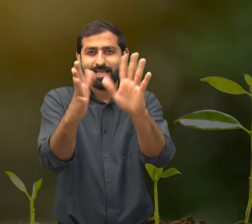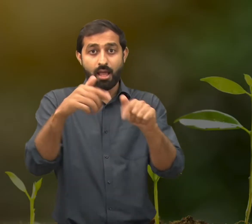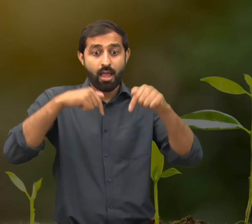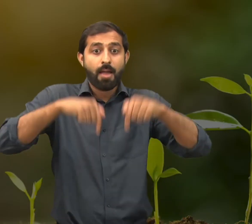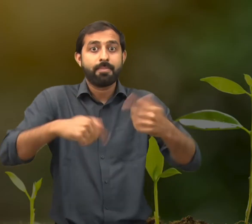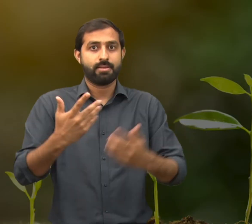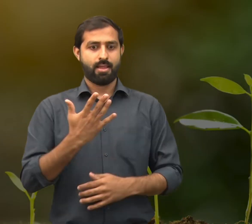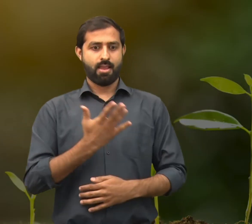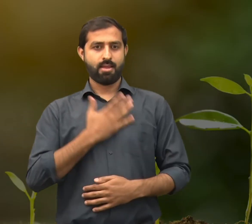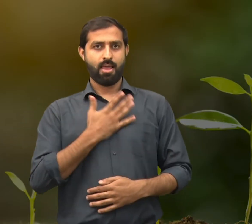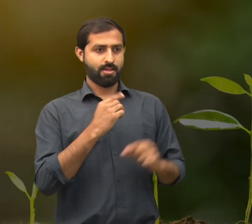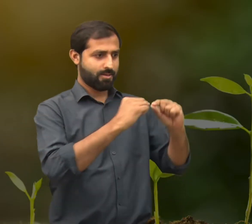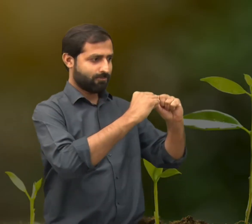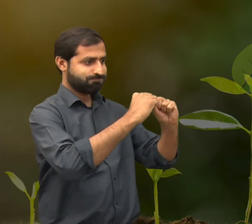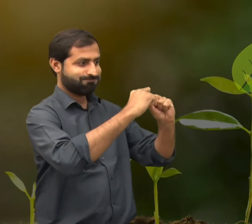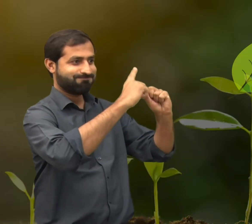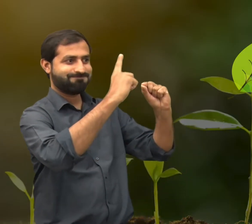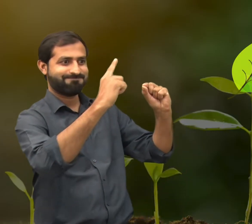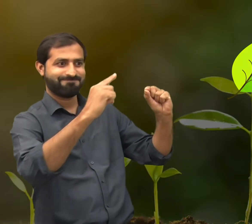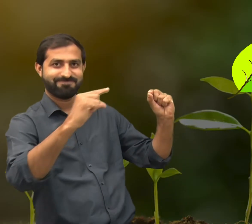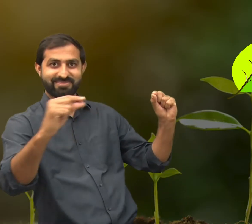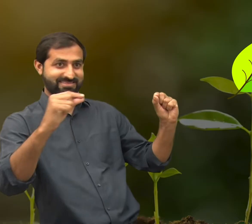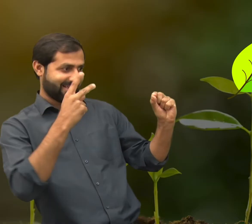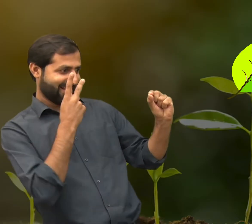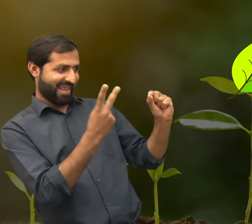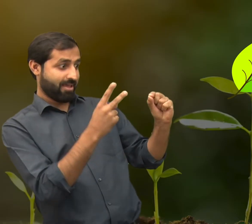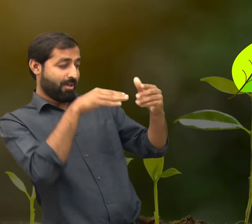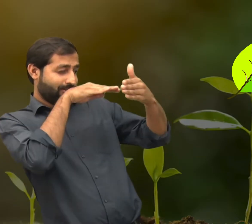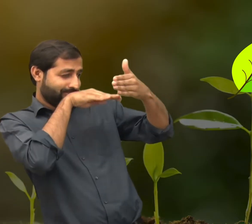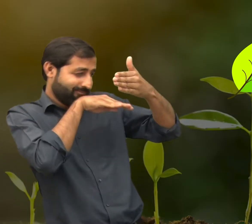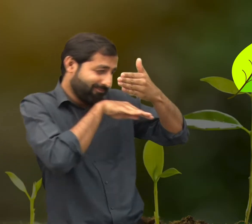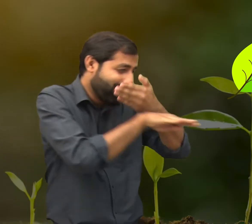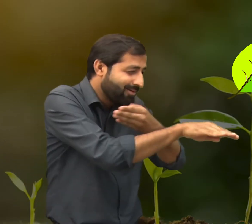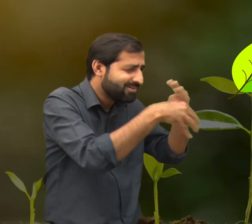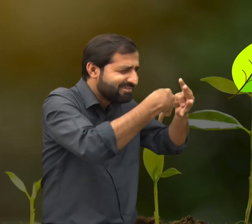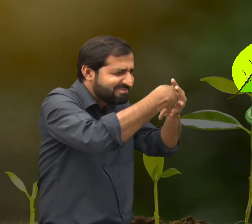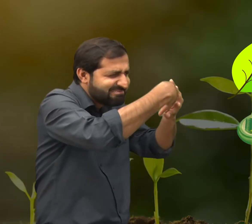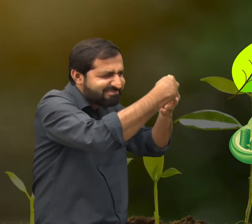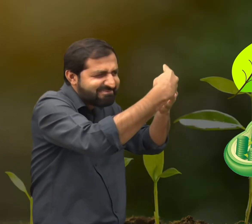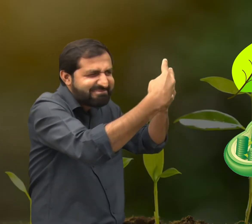in plants. Now let's learn what else happens during photosynthesis. Plant leaves